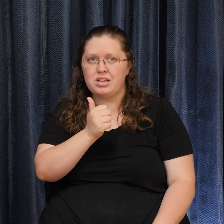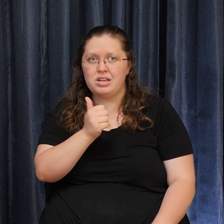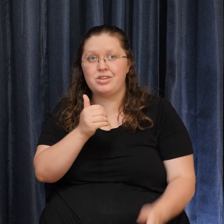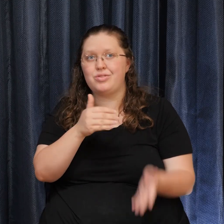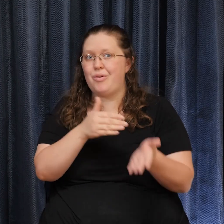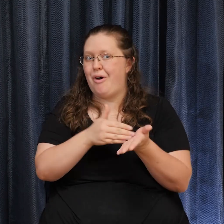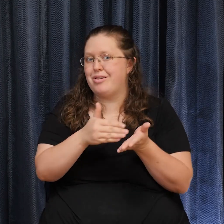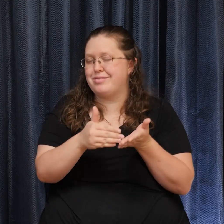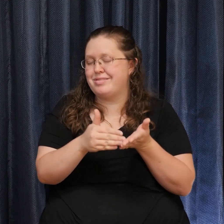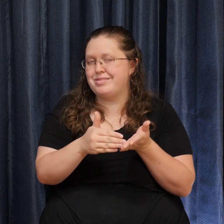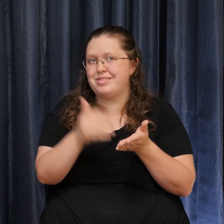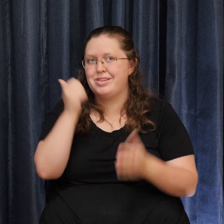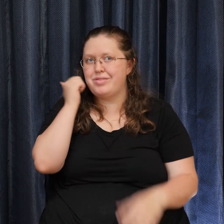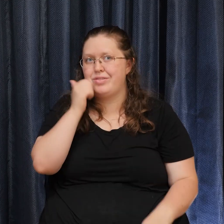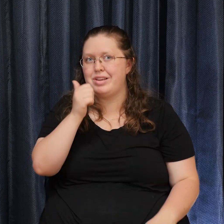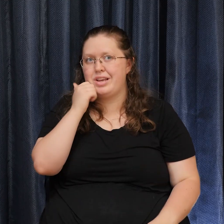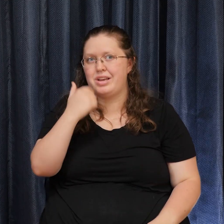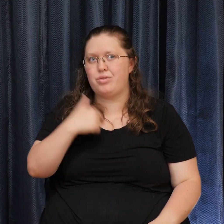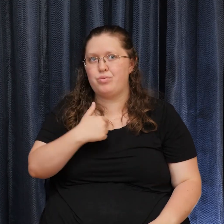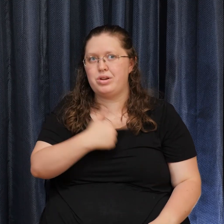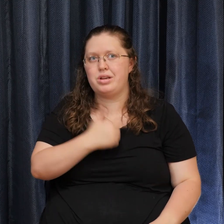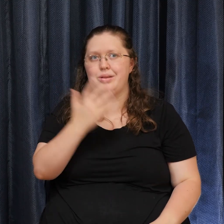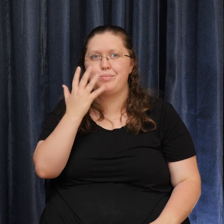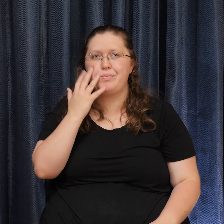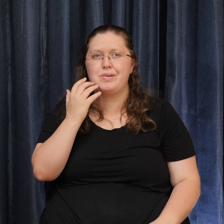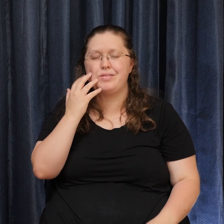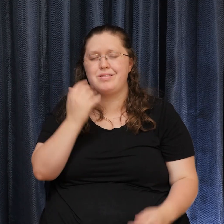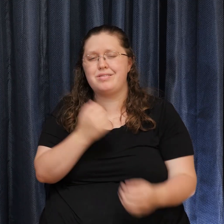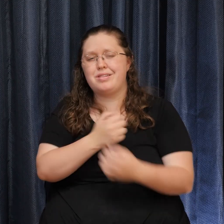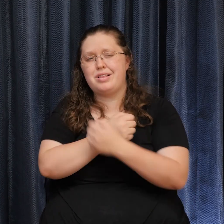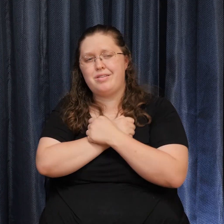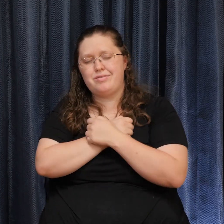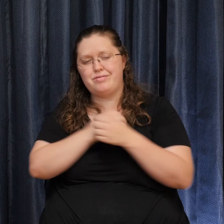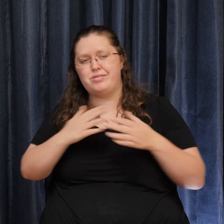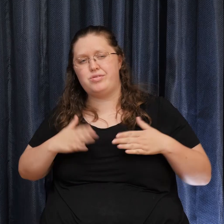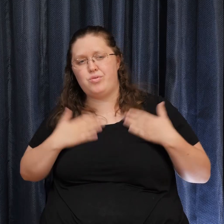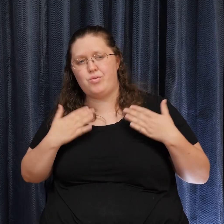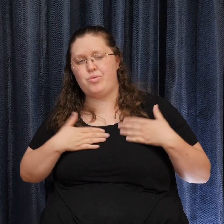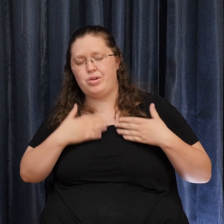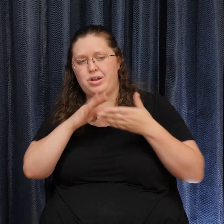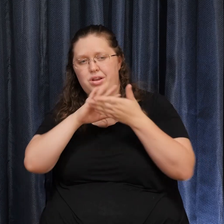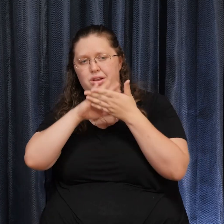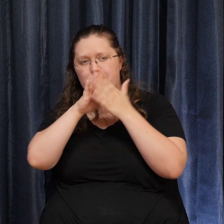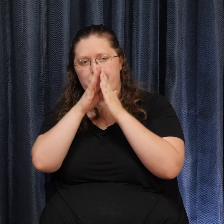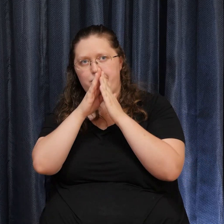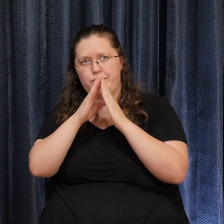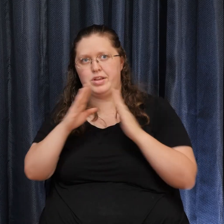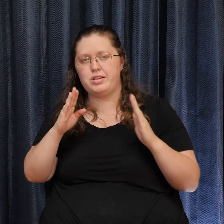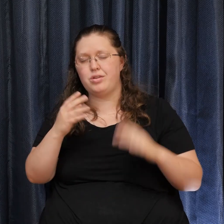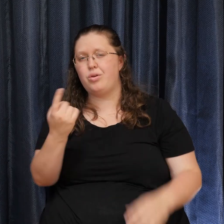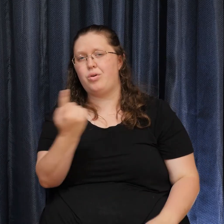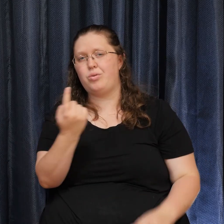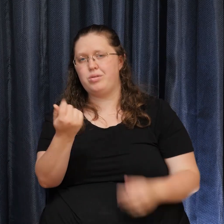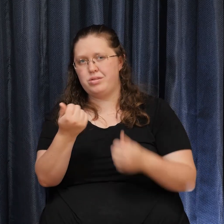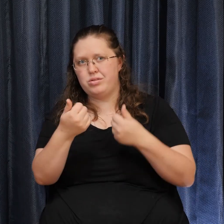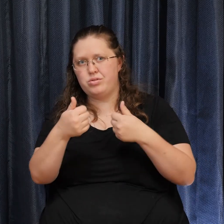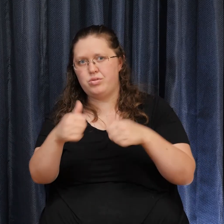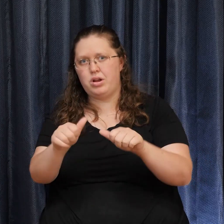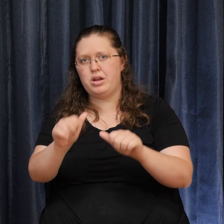Love and joy And peace Always Do your best And as you do